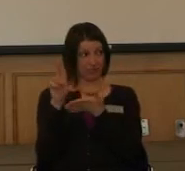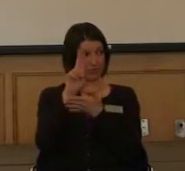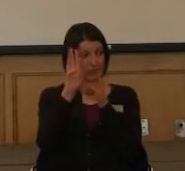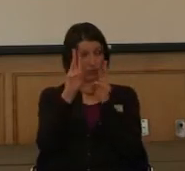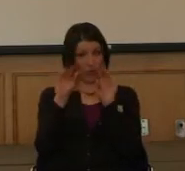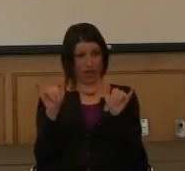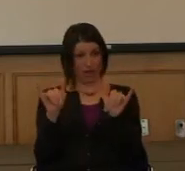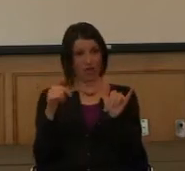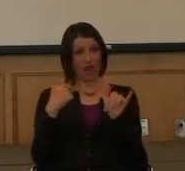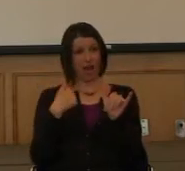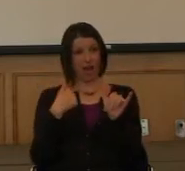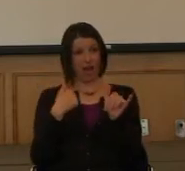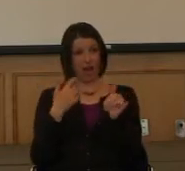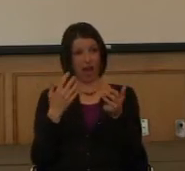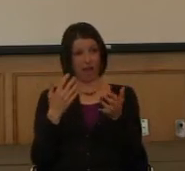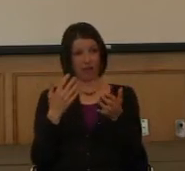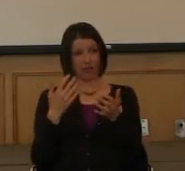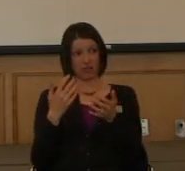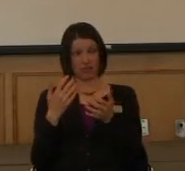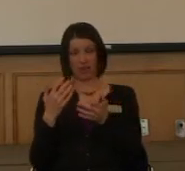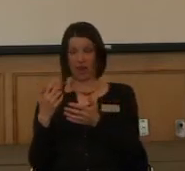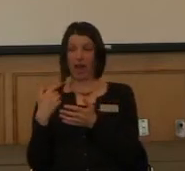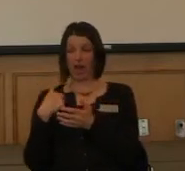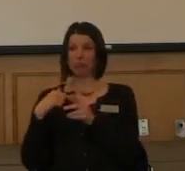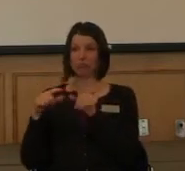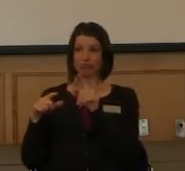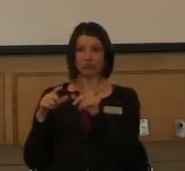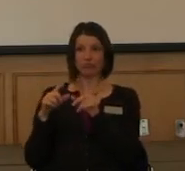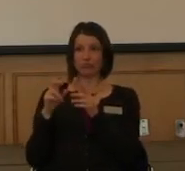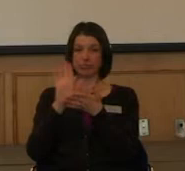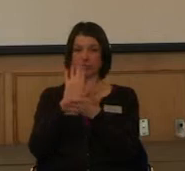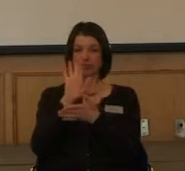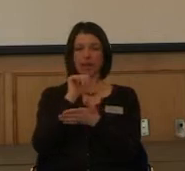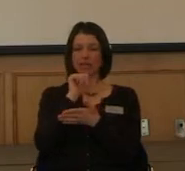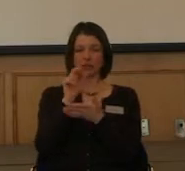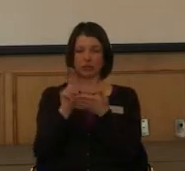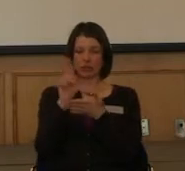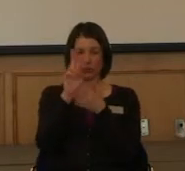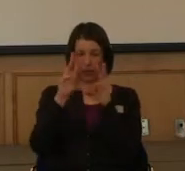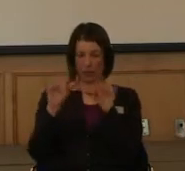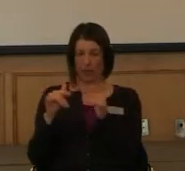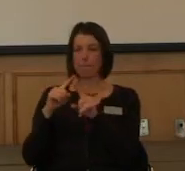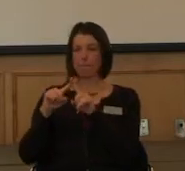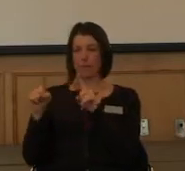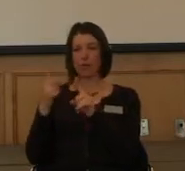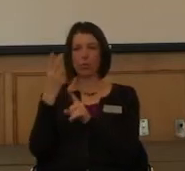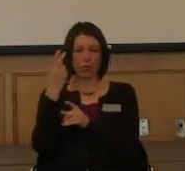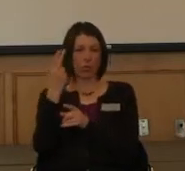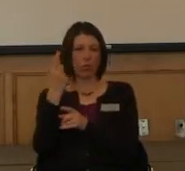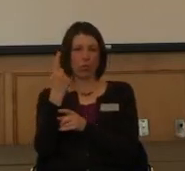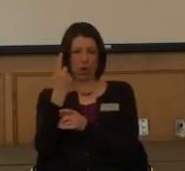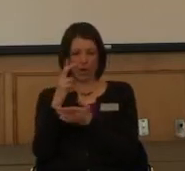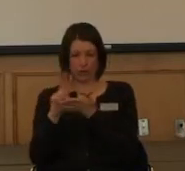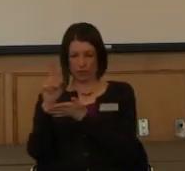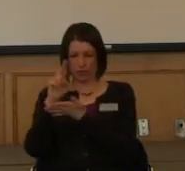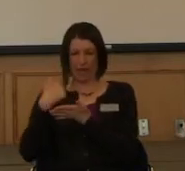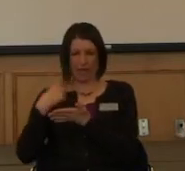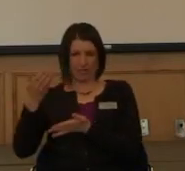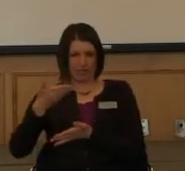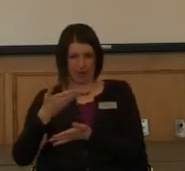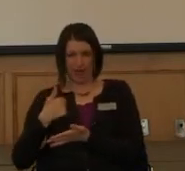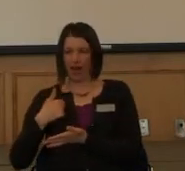of university you were when I was invited. And one of the things that really impressed me was when I was looking at